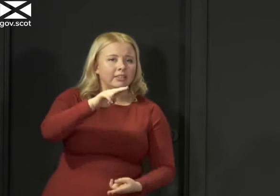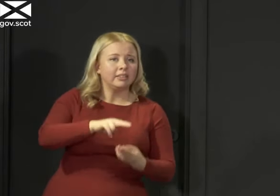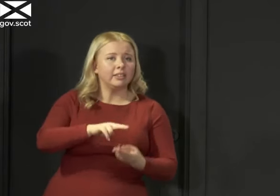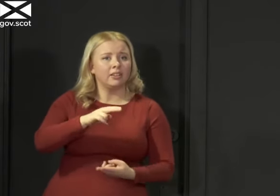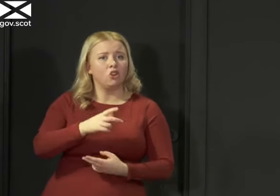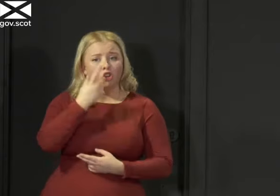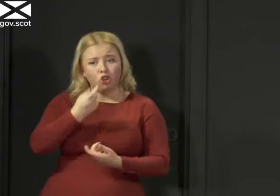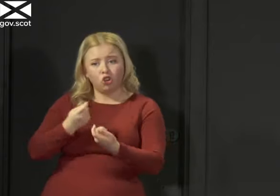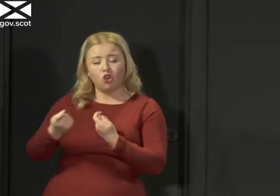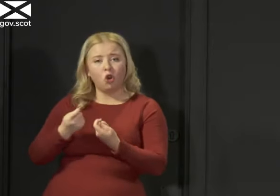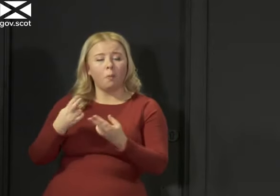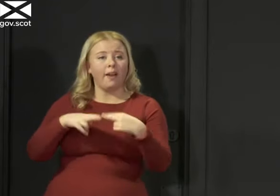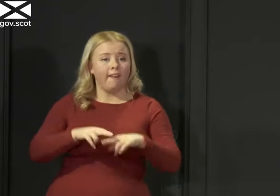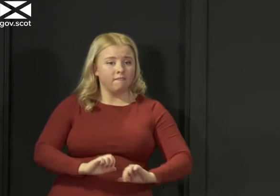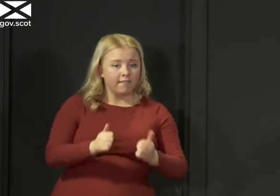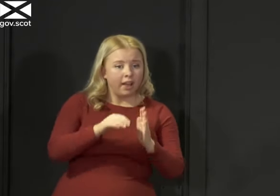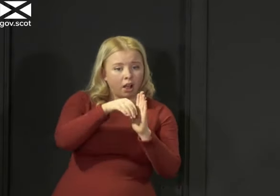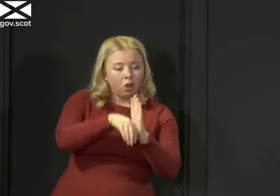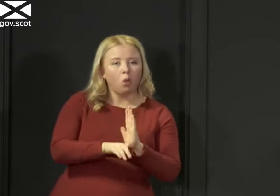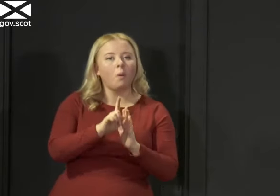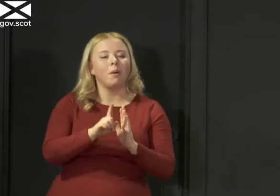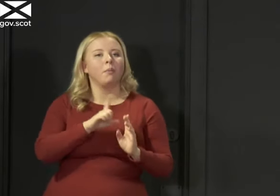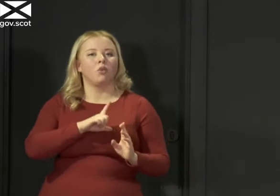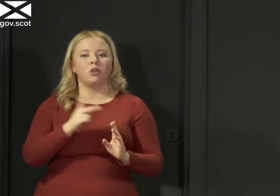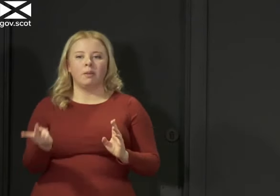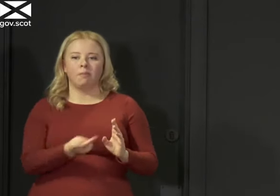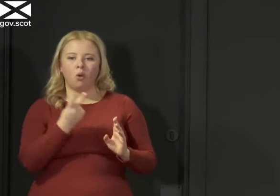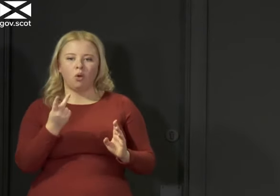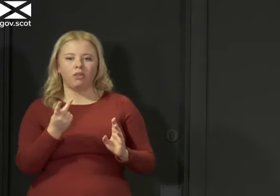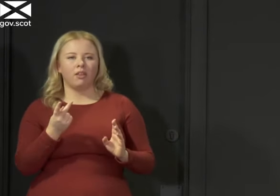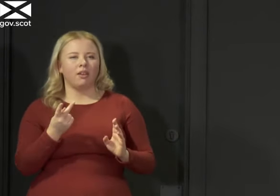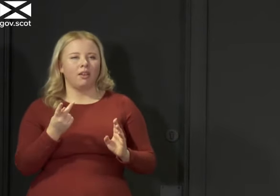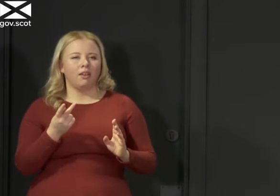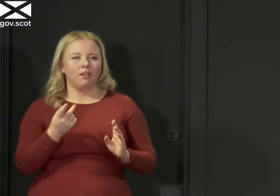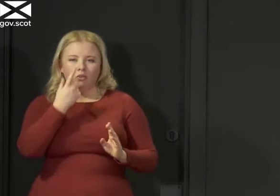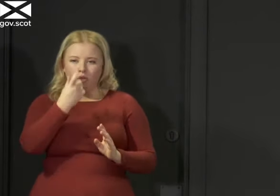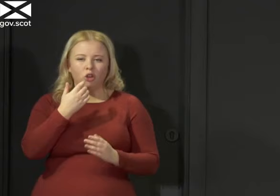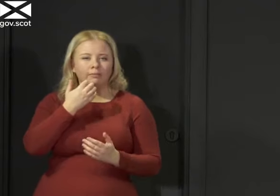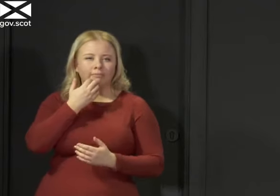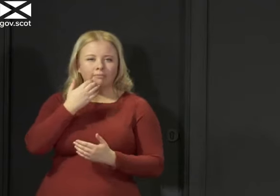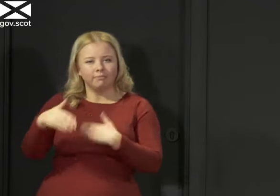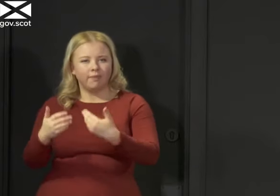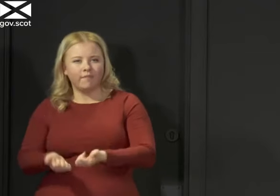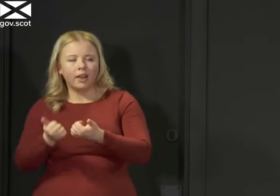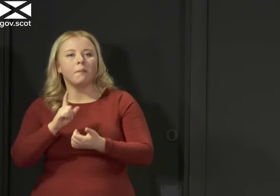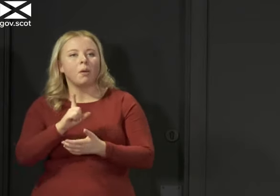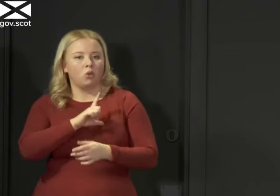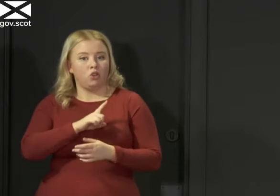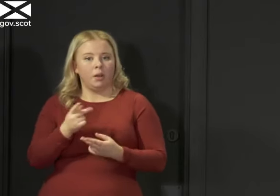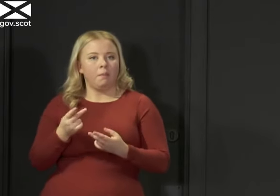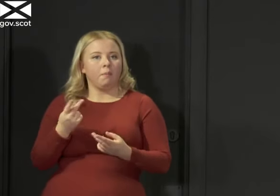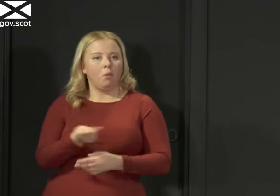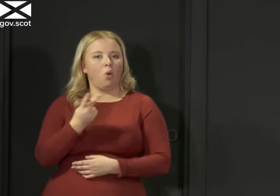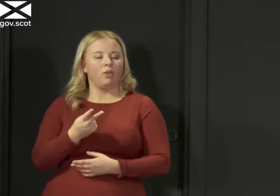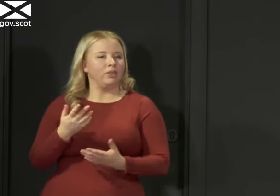latter if you didn't have the former, but we've got both right, or you could more live with the latter if you didn't have the former, but we've got both right now. We need to get